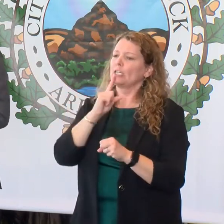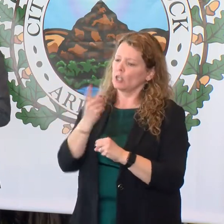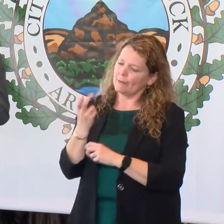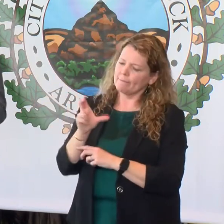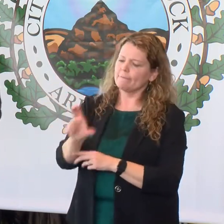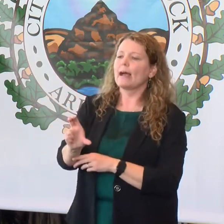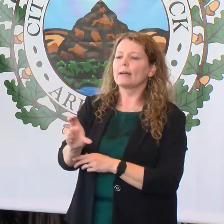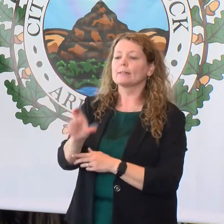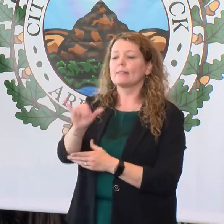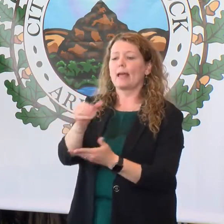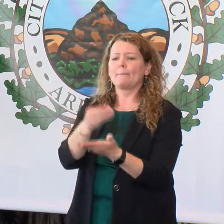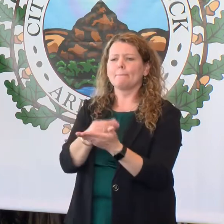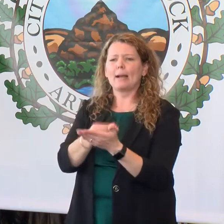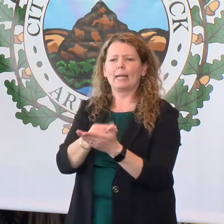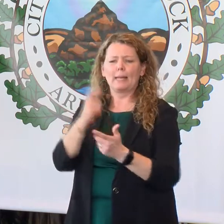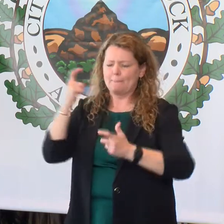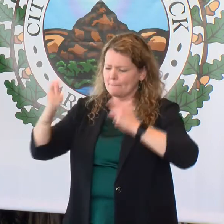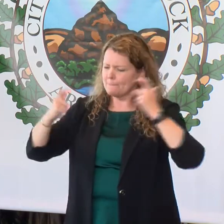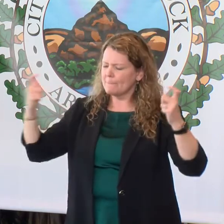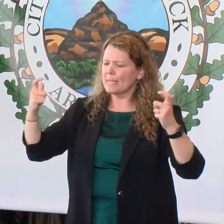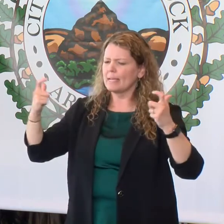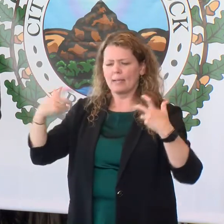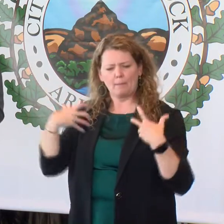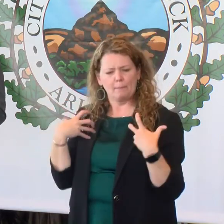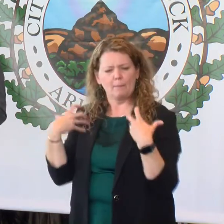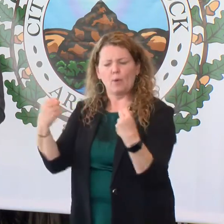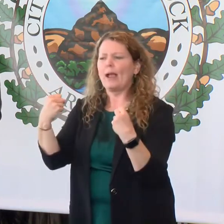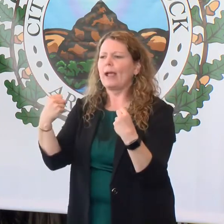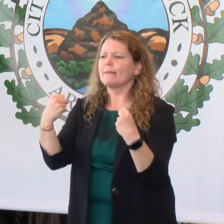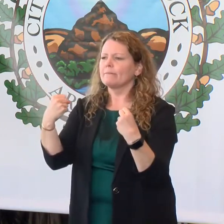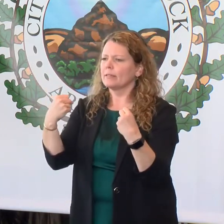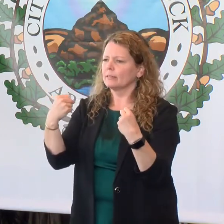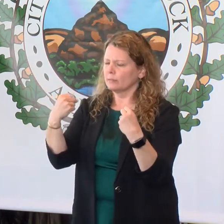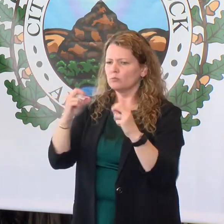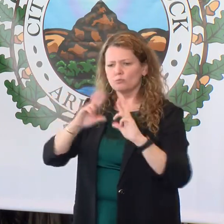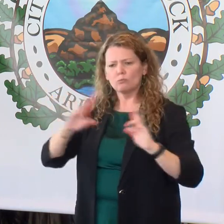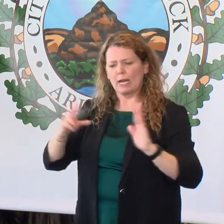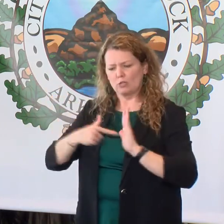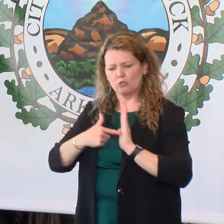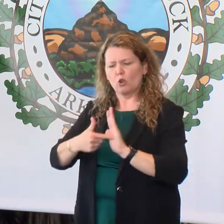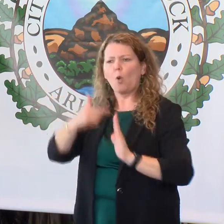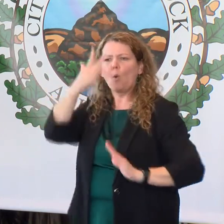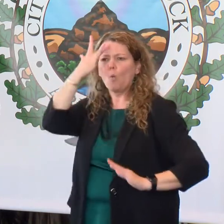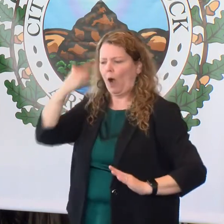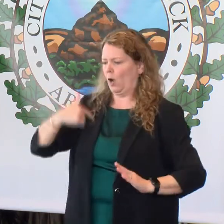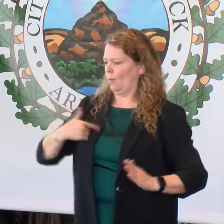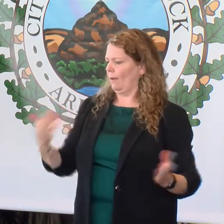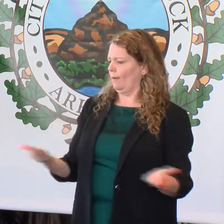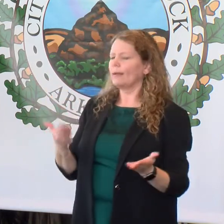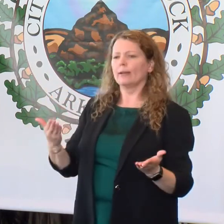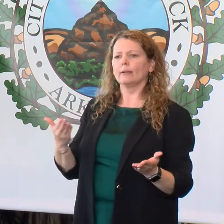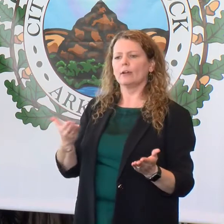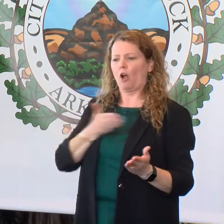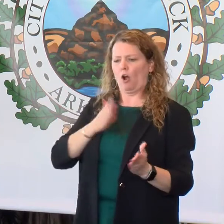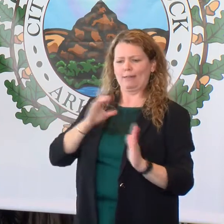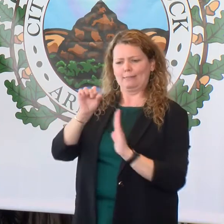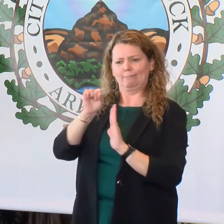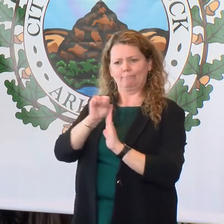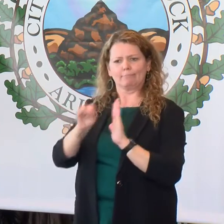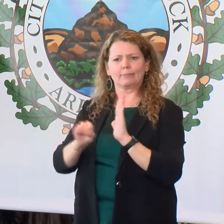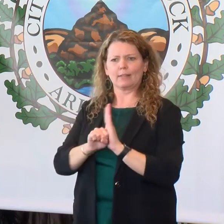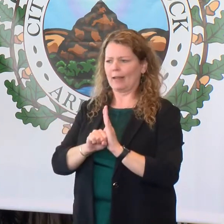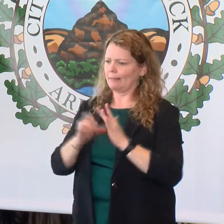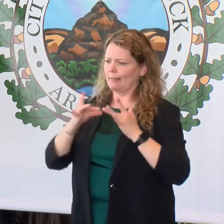investments, so we can be big, we can be bold, and we can be brave and demonstrate how and why we are the state's capital city by